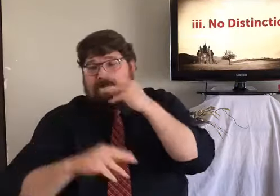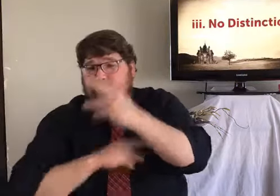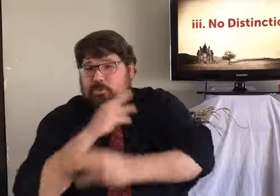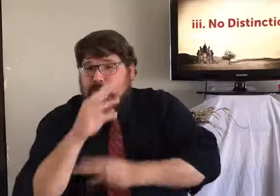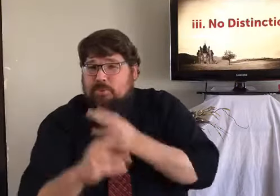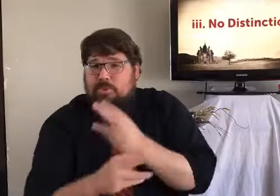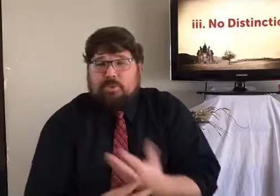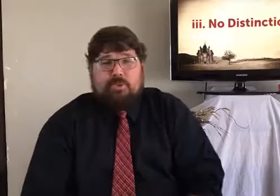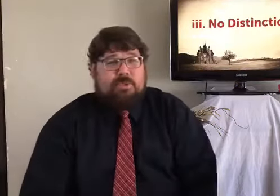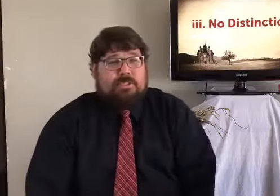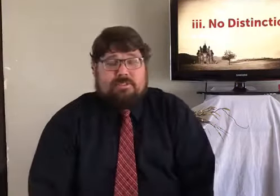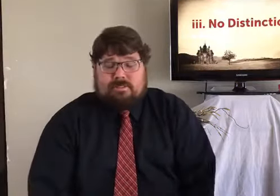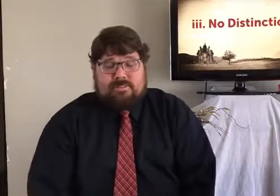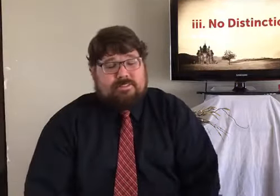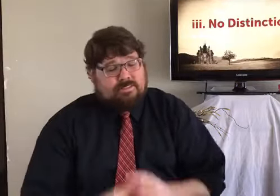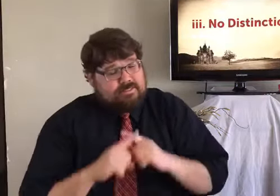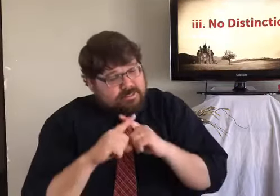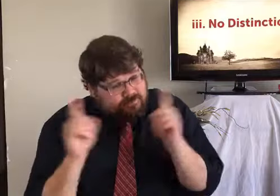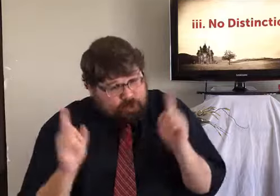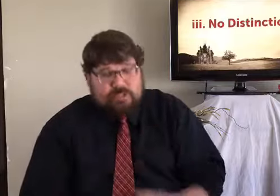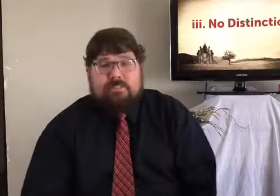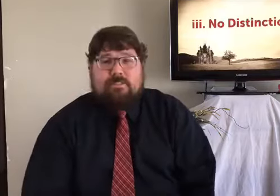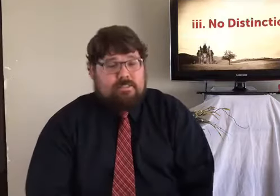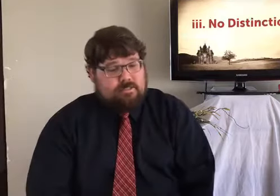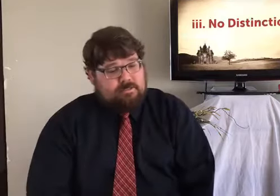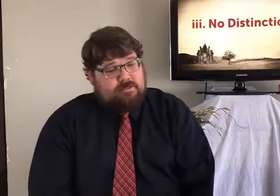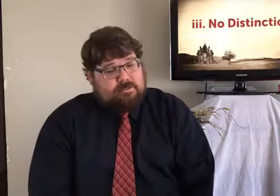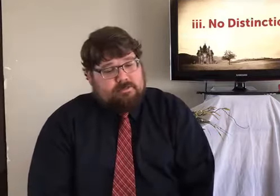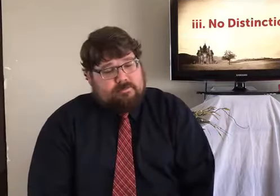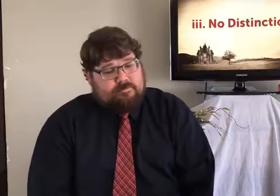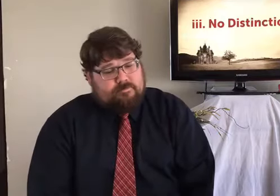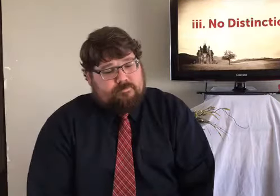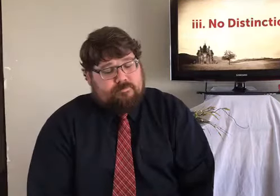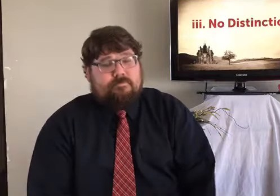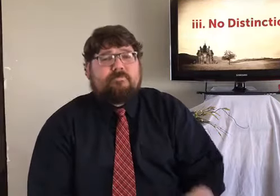So our view should be different than the view of the world.